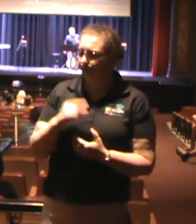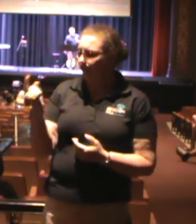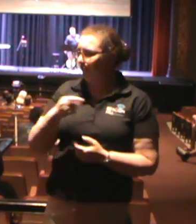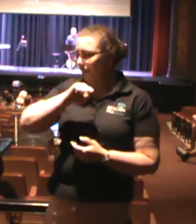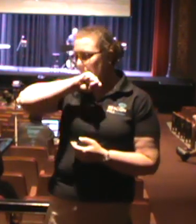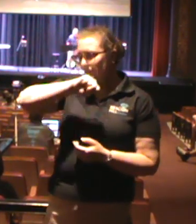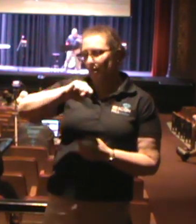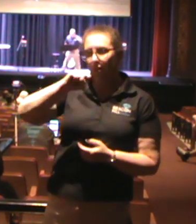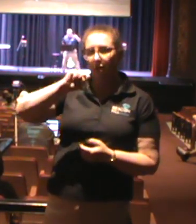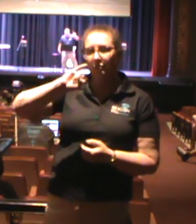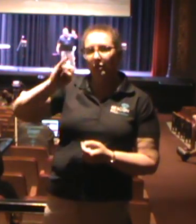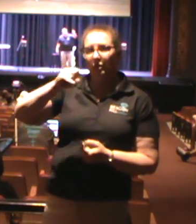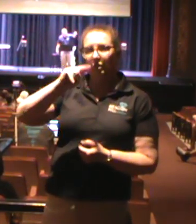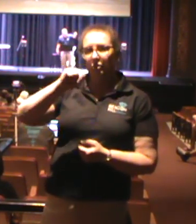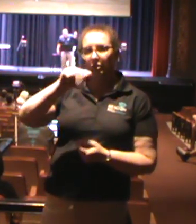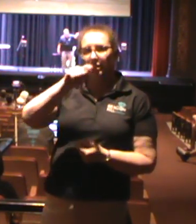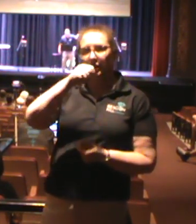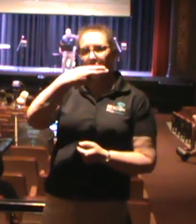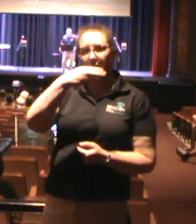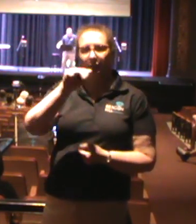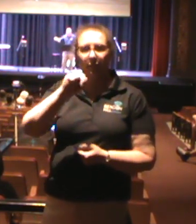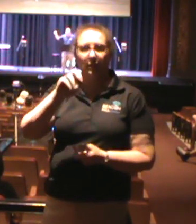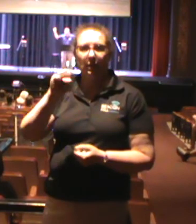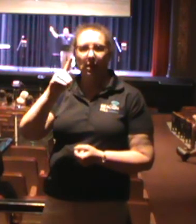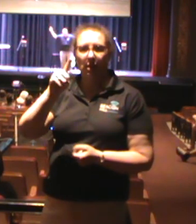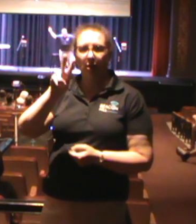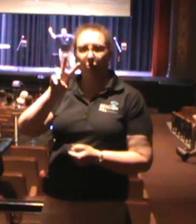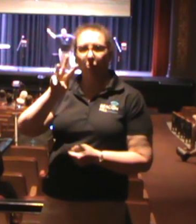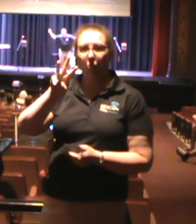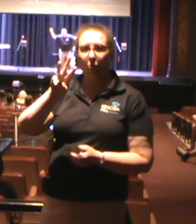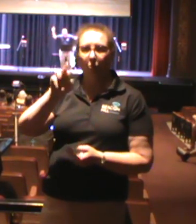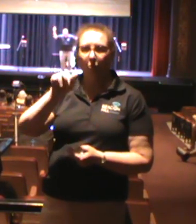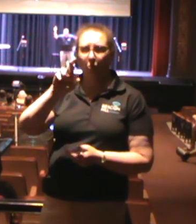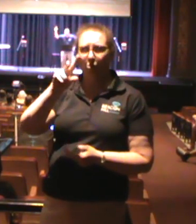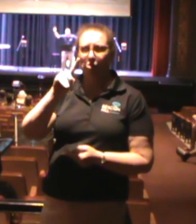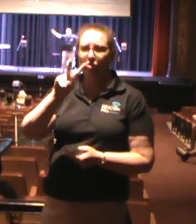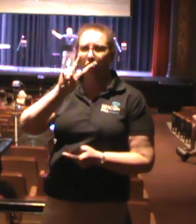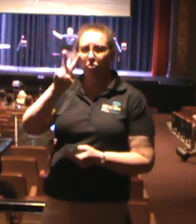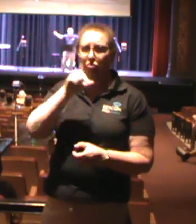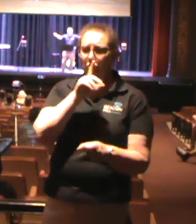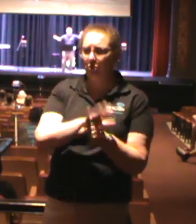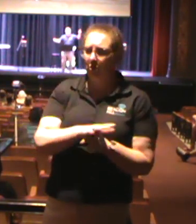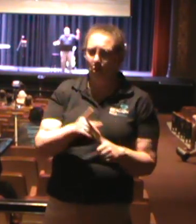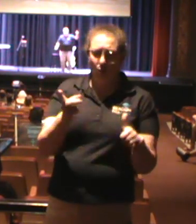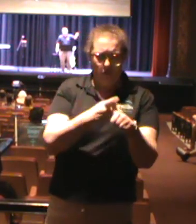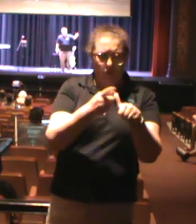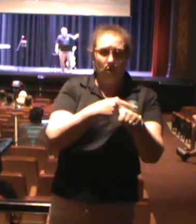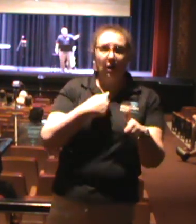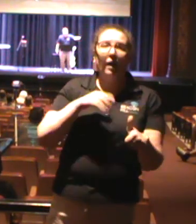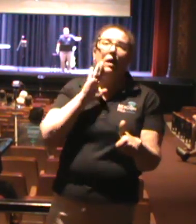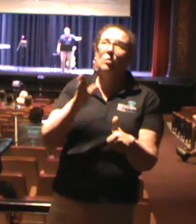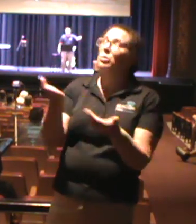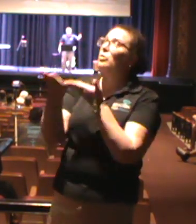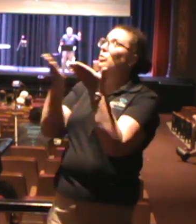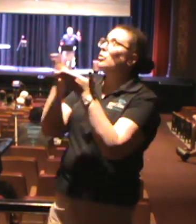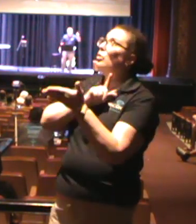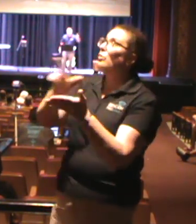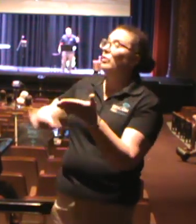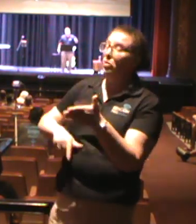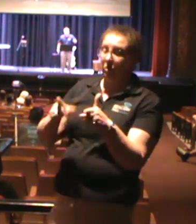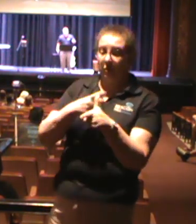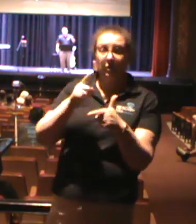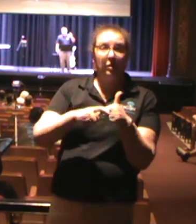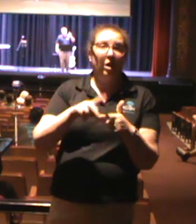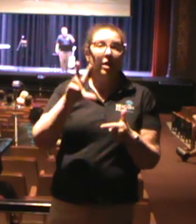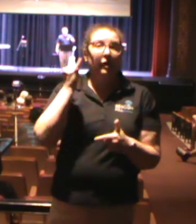resolutions. He said, I will serve the Lord, and if no one else does, I still will. There's a lot of great wisdom in